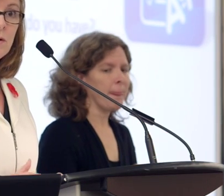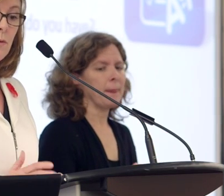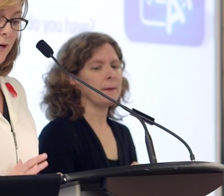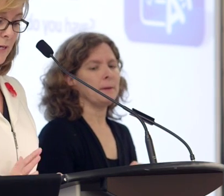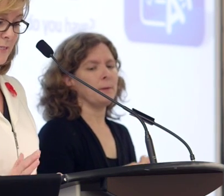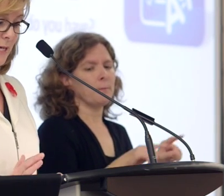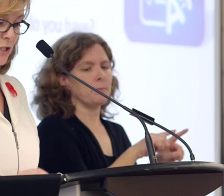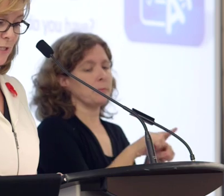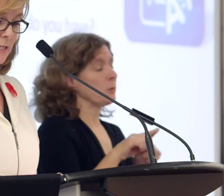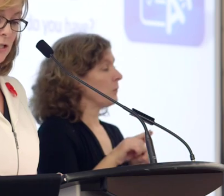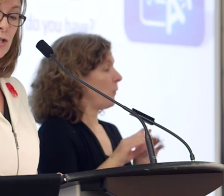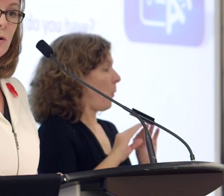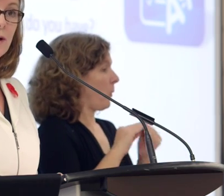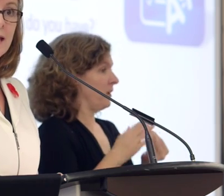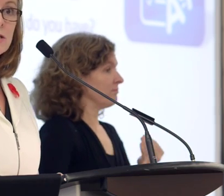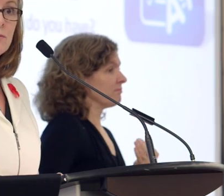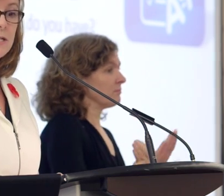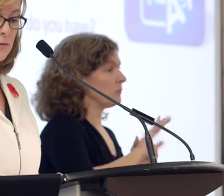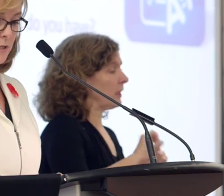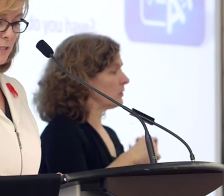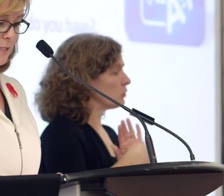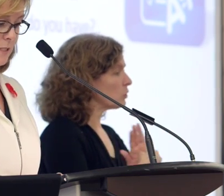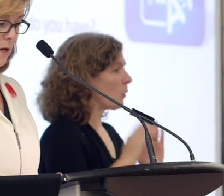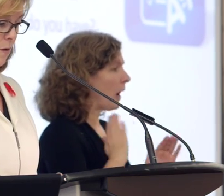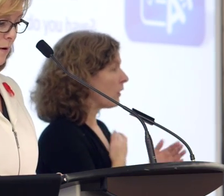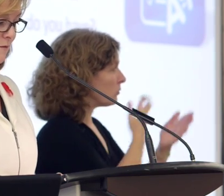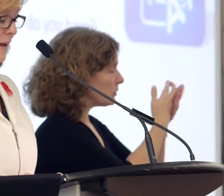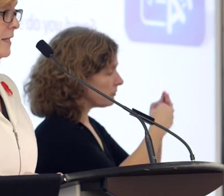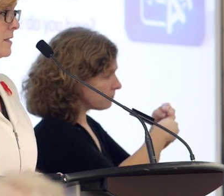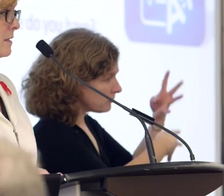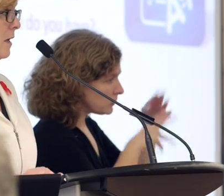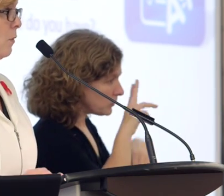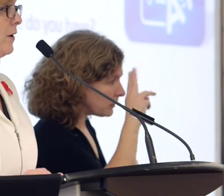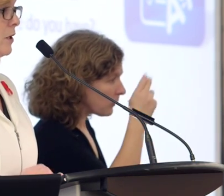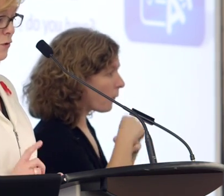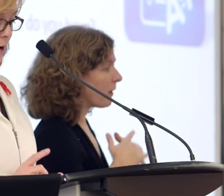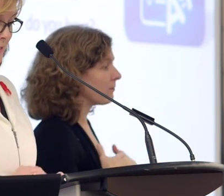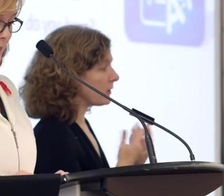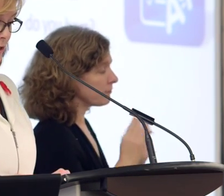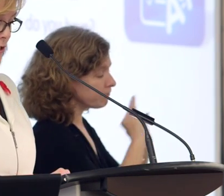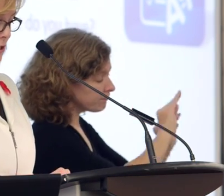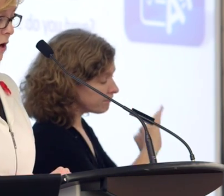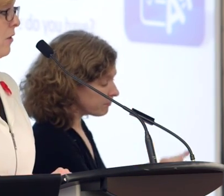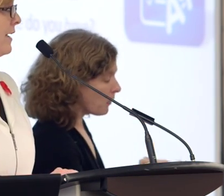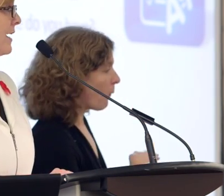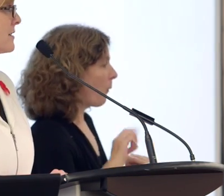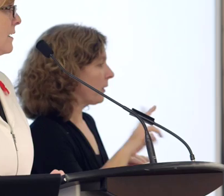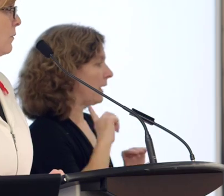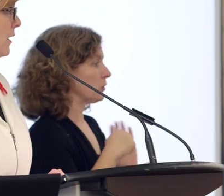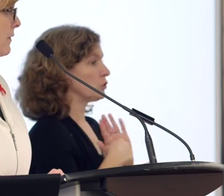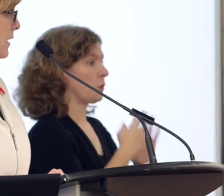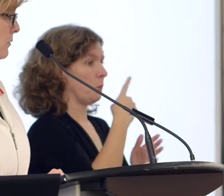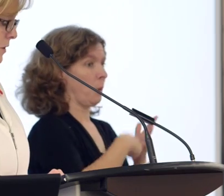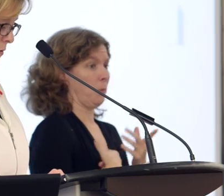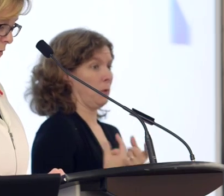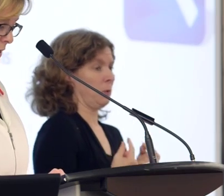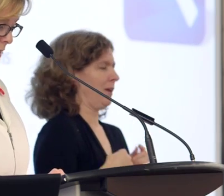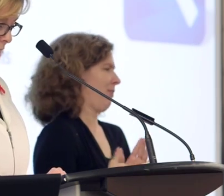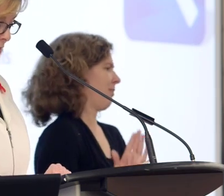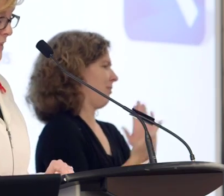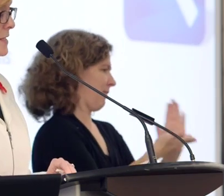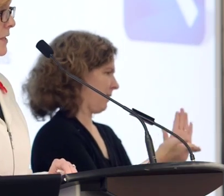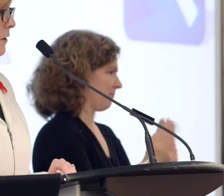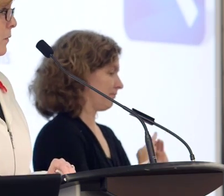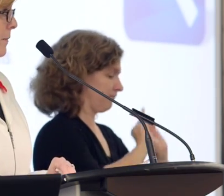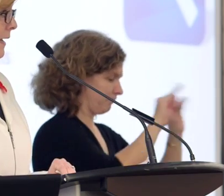place where organizations can showcase resources or events where you can draw attention to all the excellent work that you do.